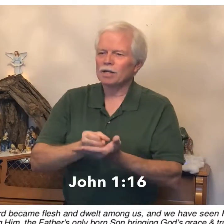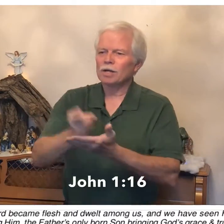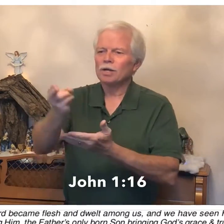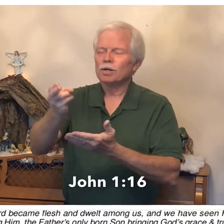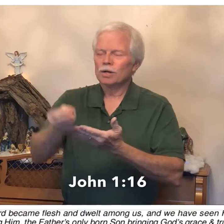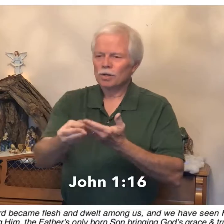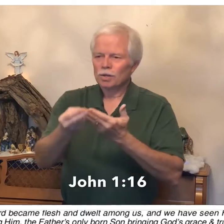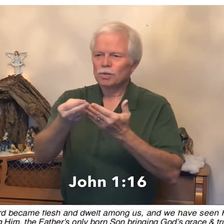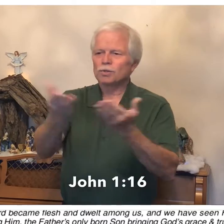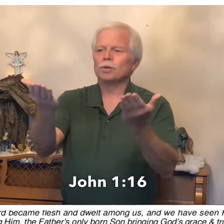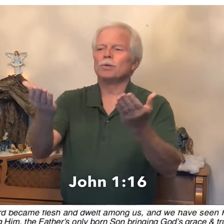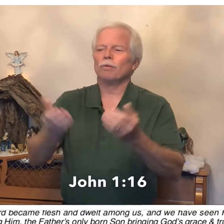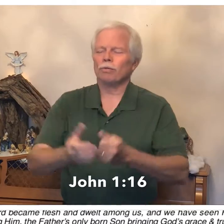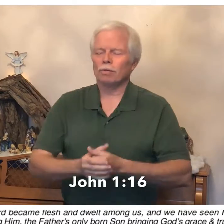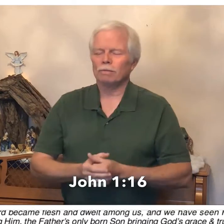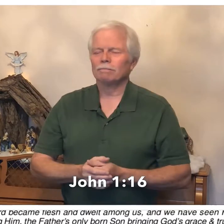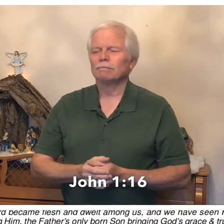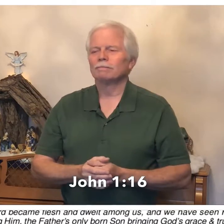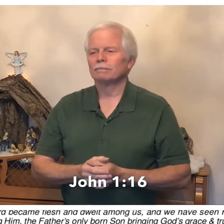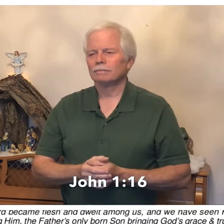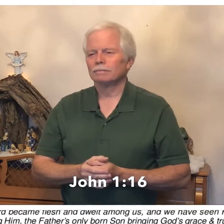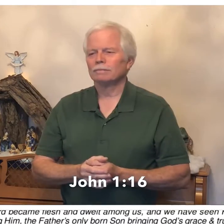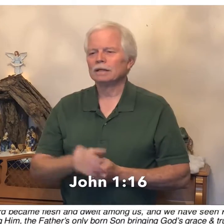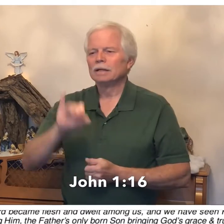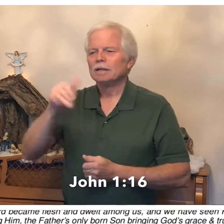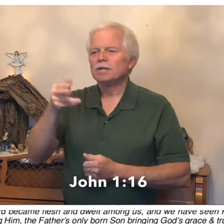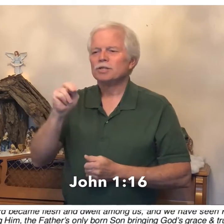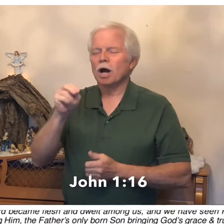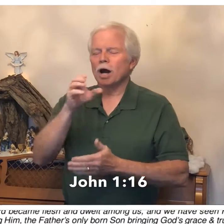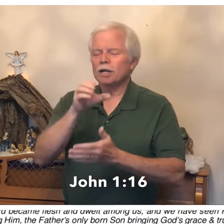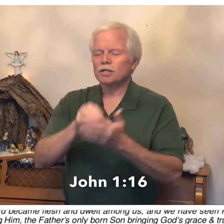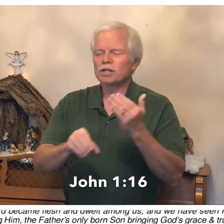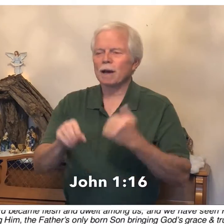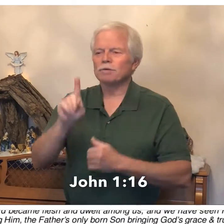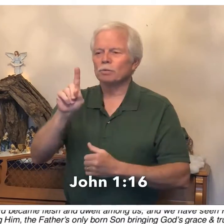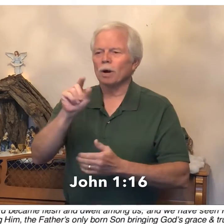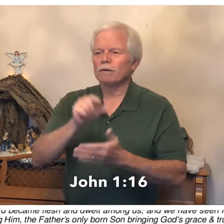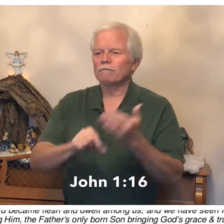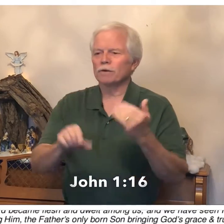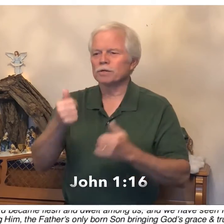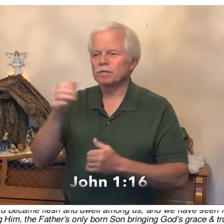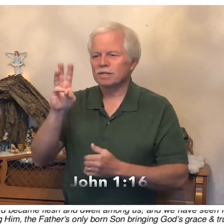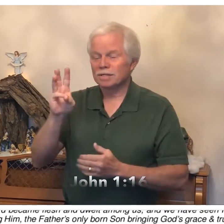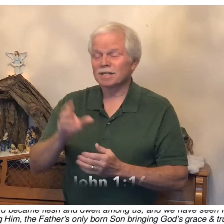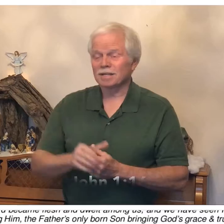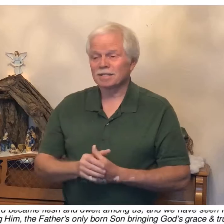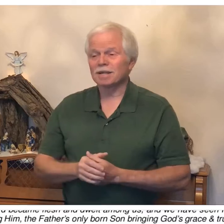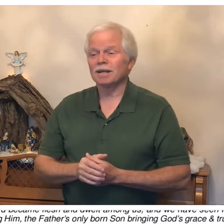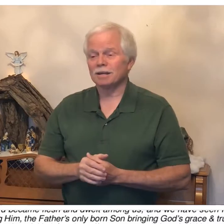truth. John chapter 1 verse 16.